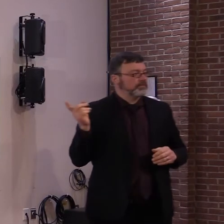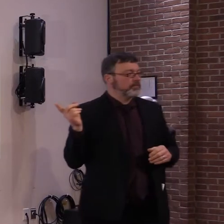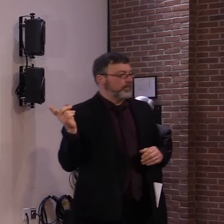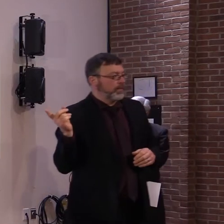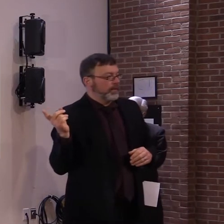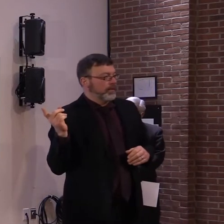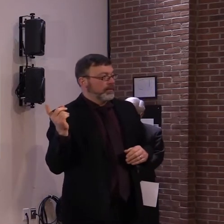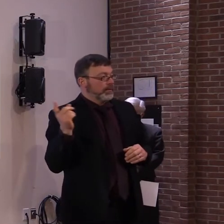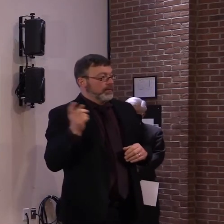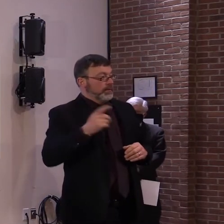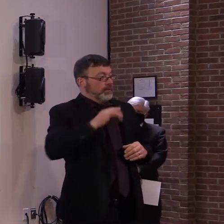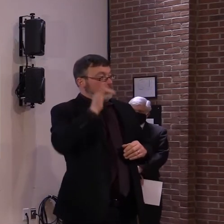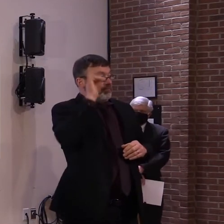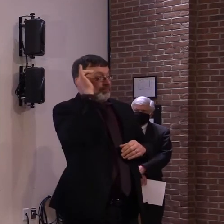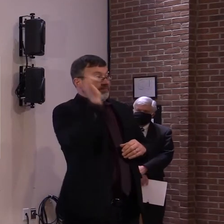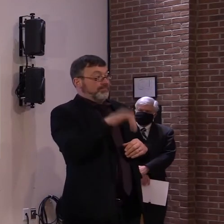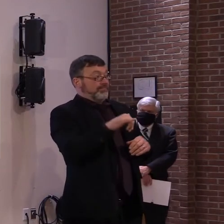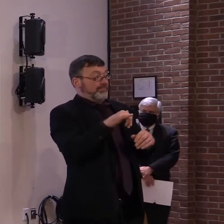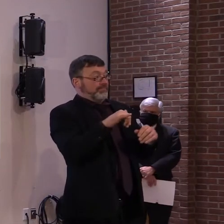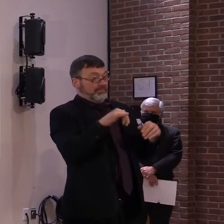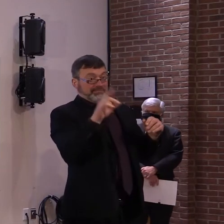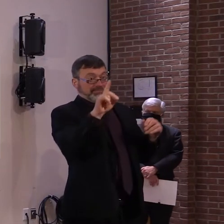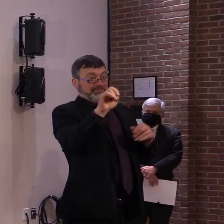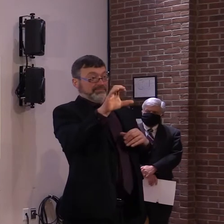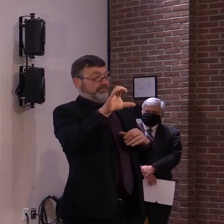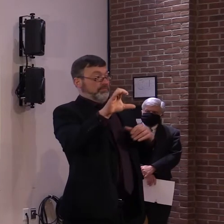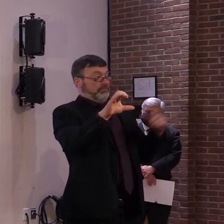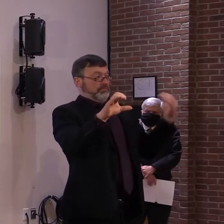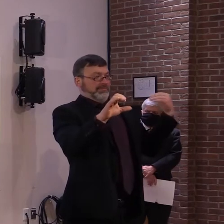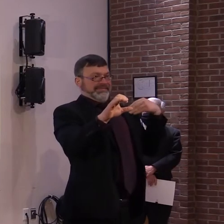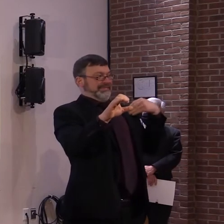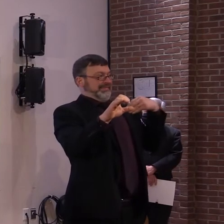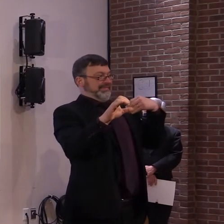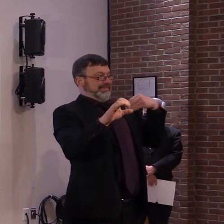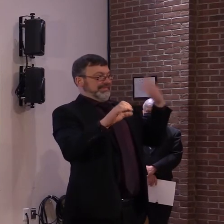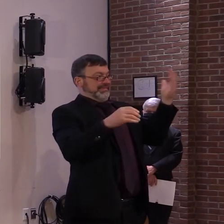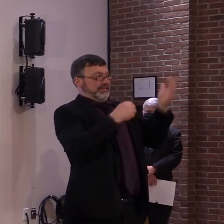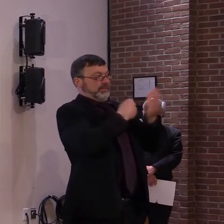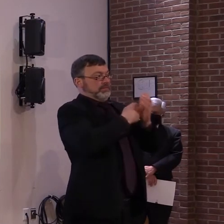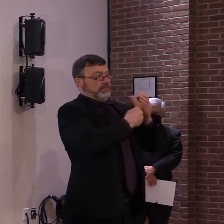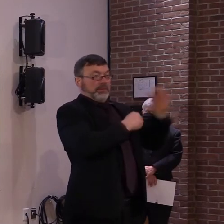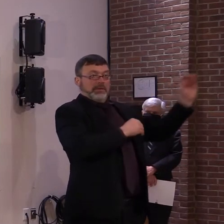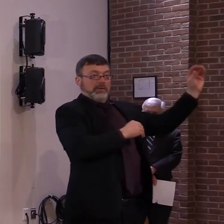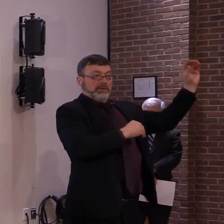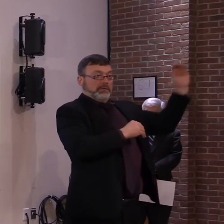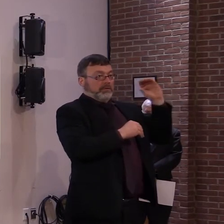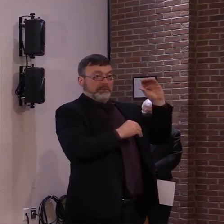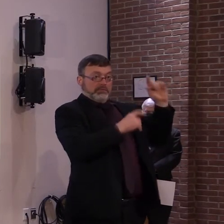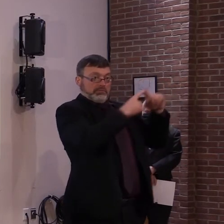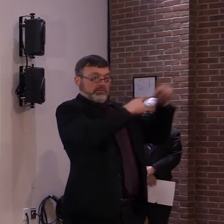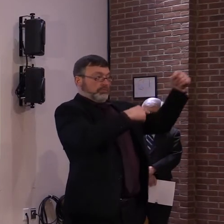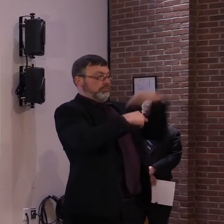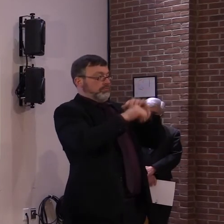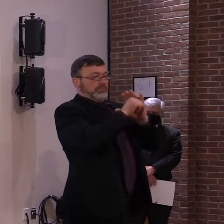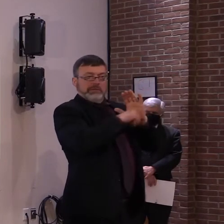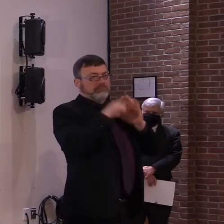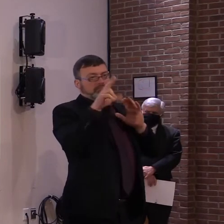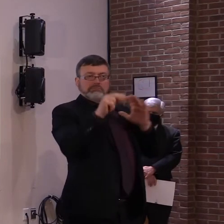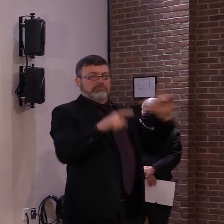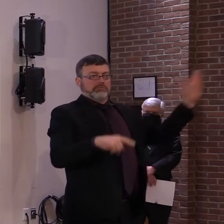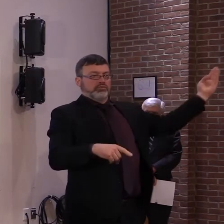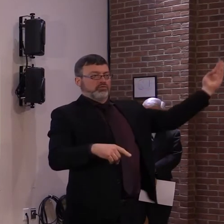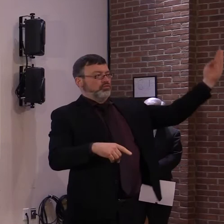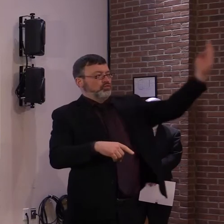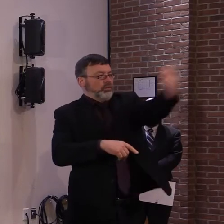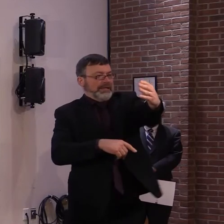we're trying to engage, trying to make sure that, uh, all of these businesses are prepared, uh, to, to use that, uh, that,